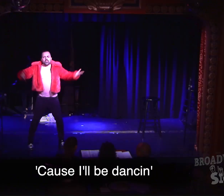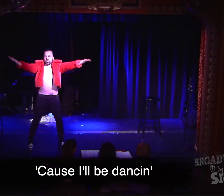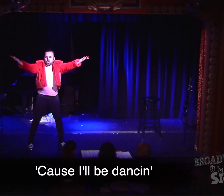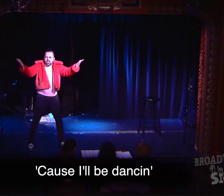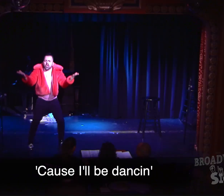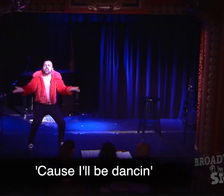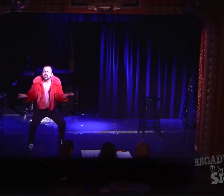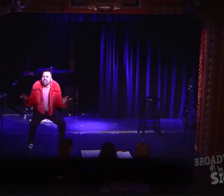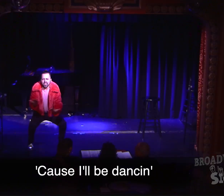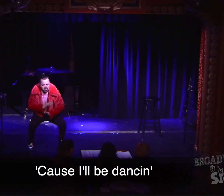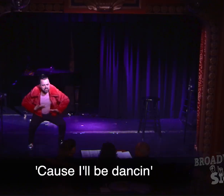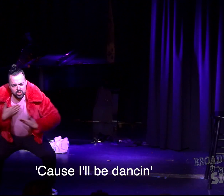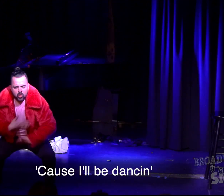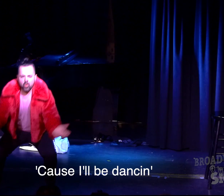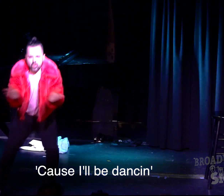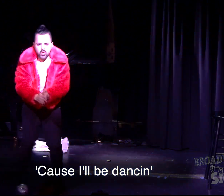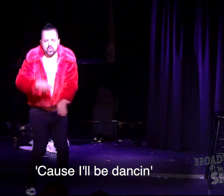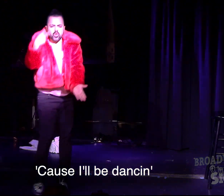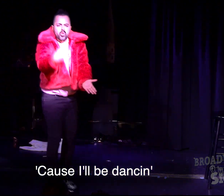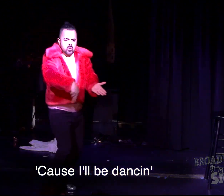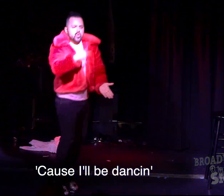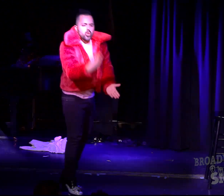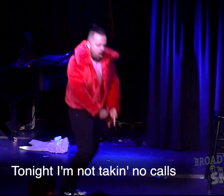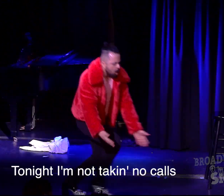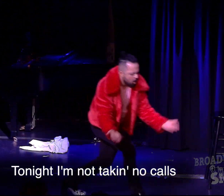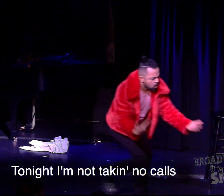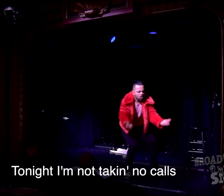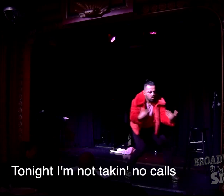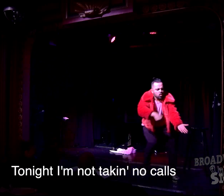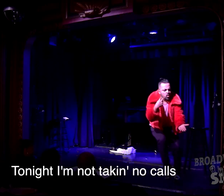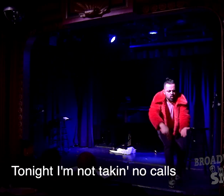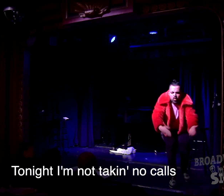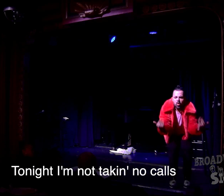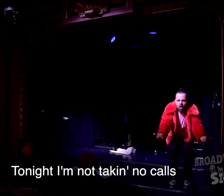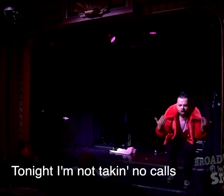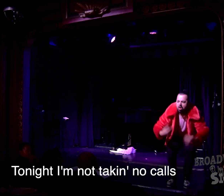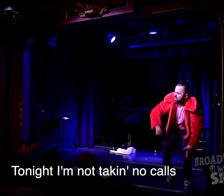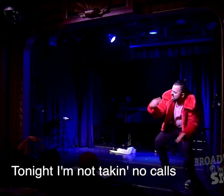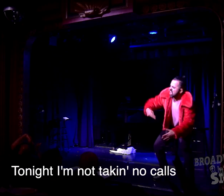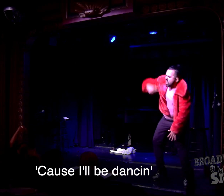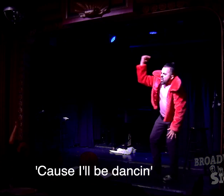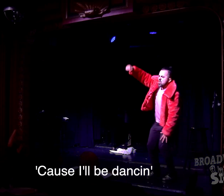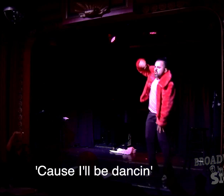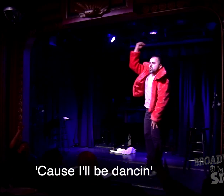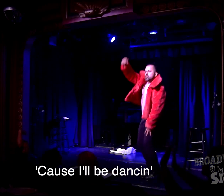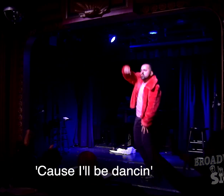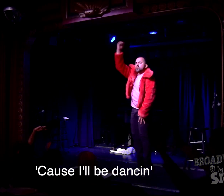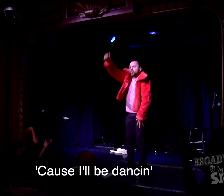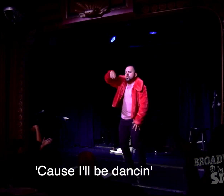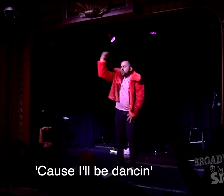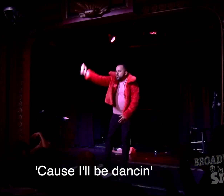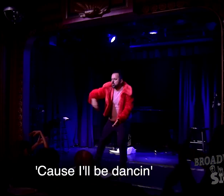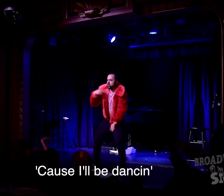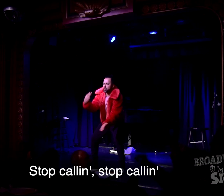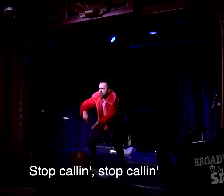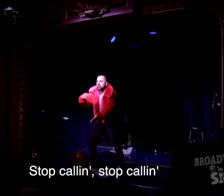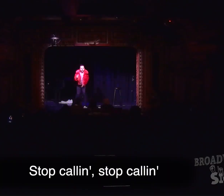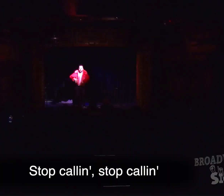no dancing Tonight I'm not taking no calls Cause I'll be dancing Stop